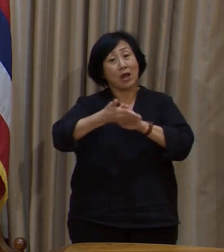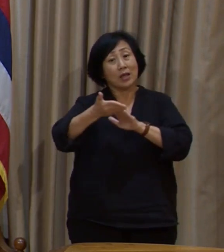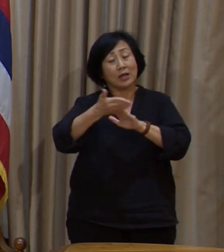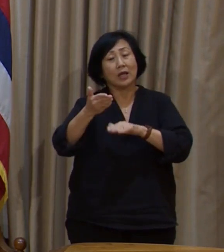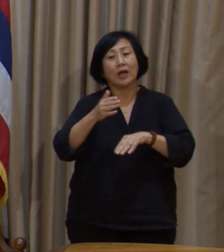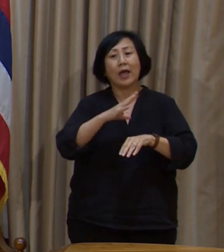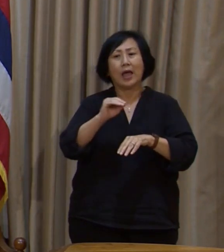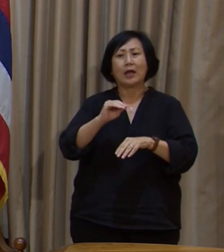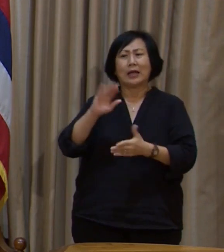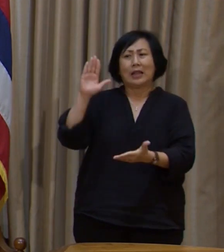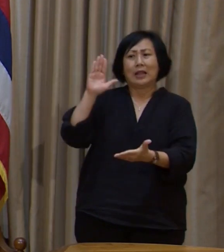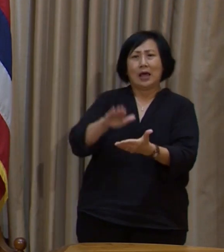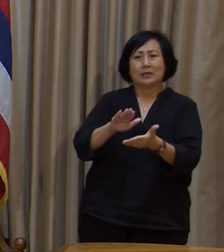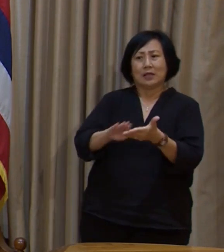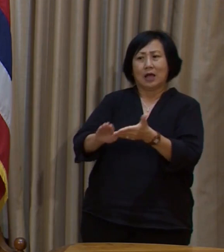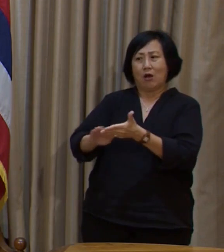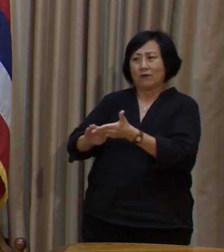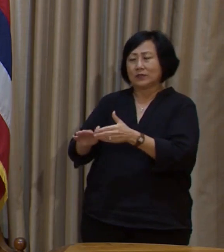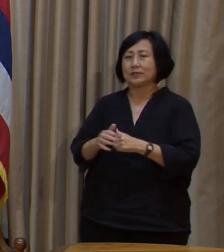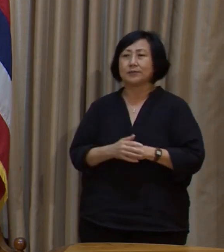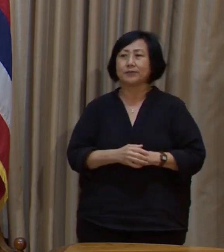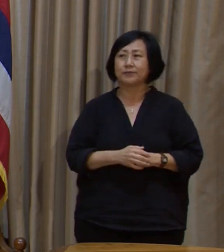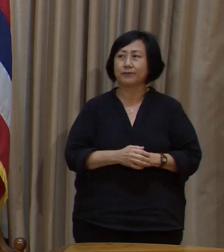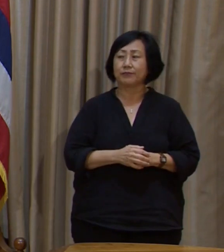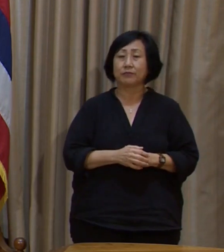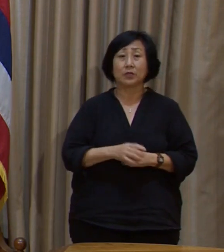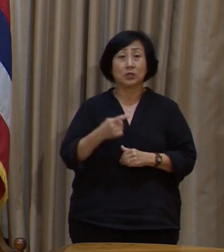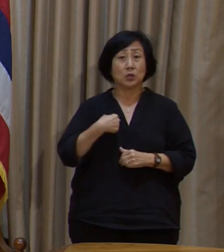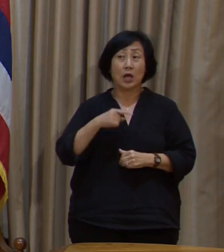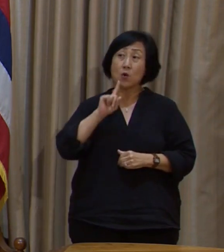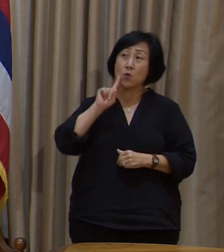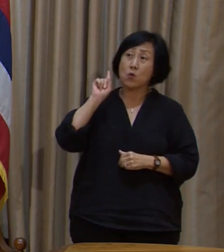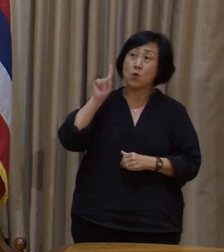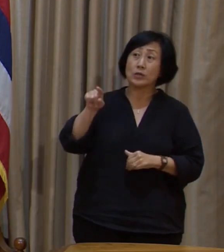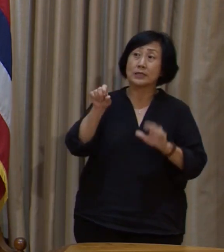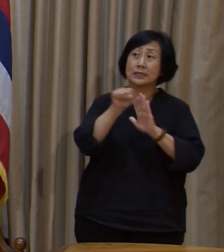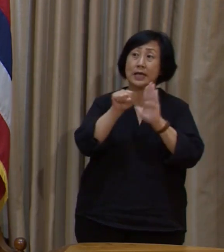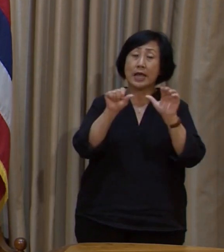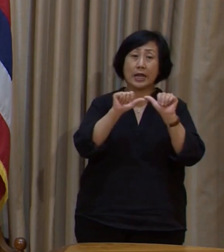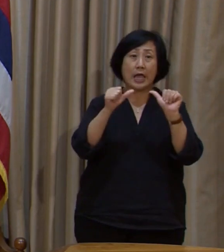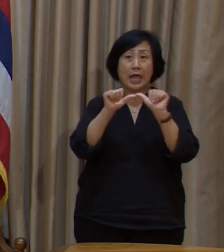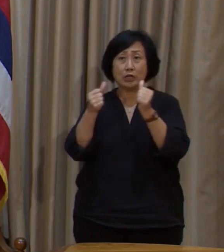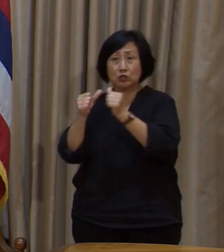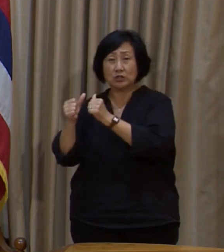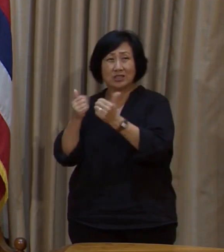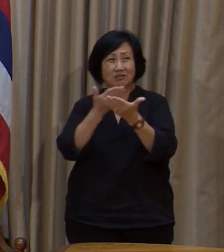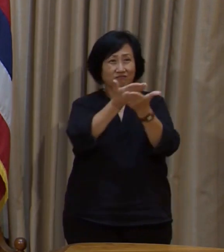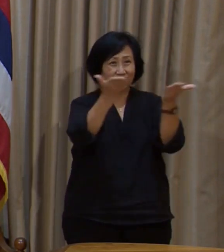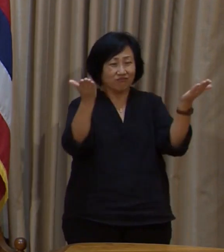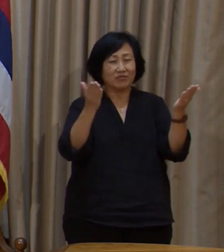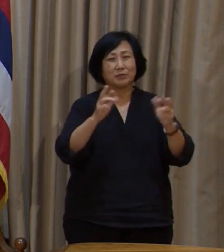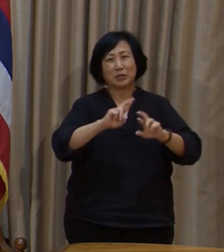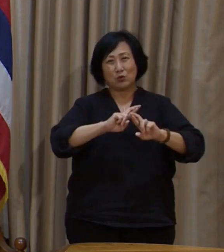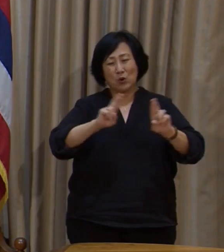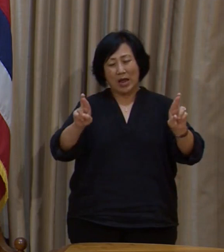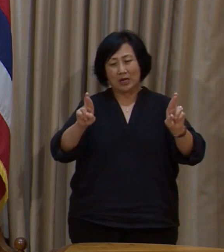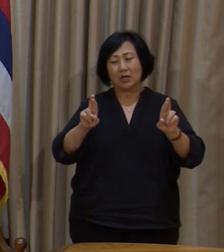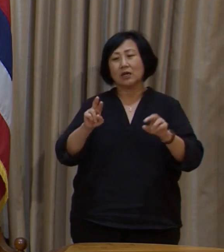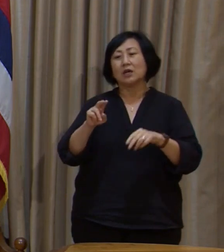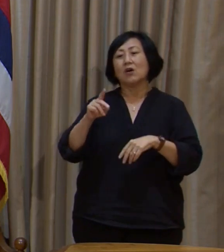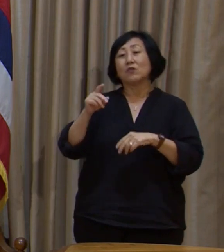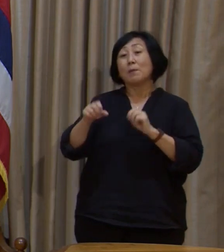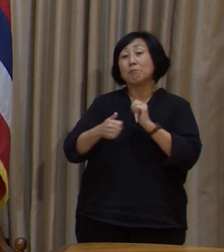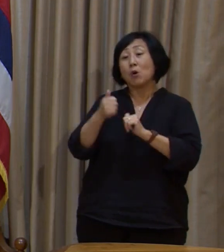minimize layoffs. I'm directing state agencies to prepare to furlough most state